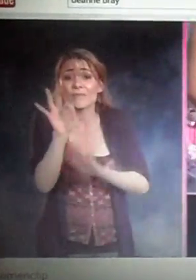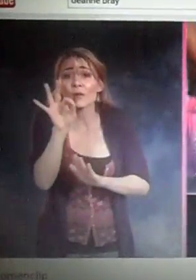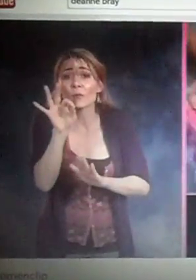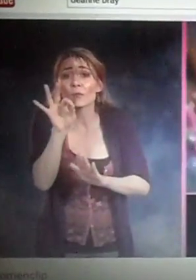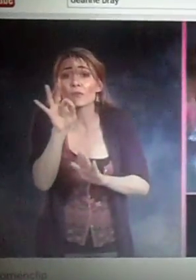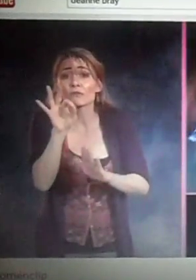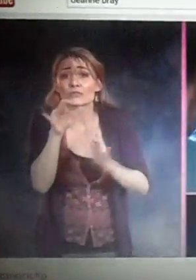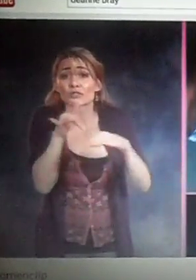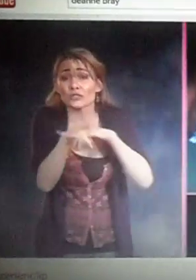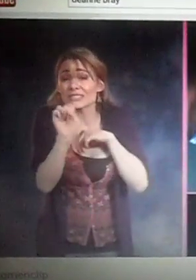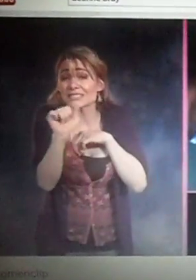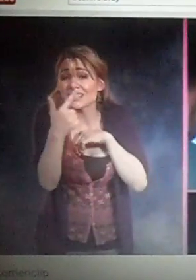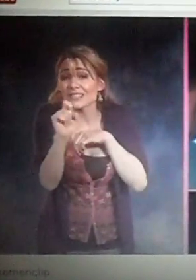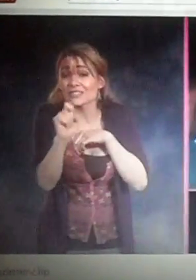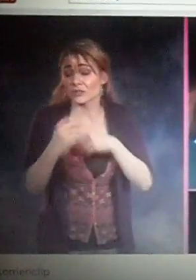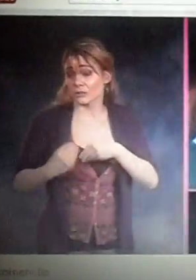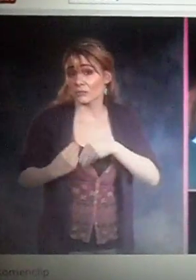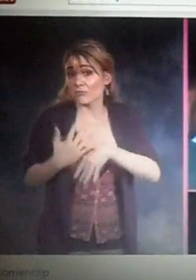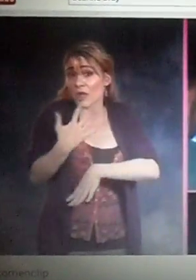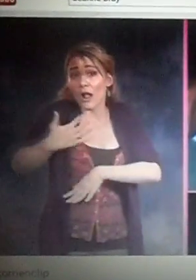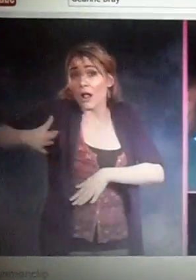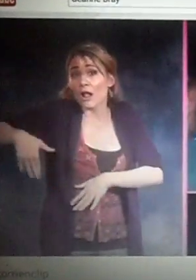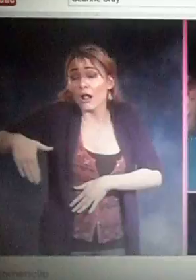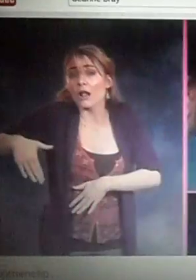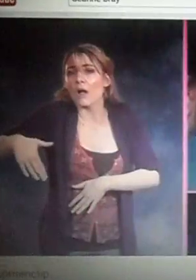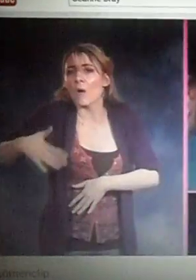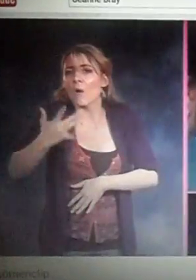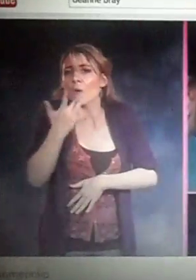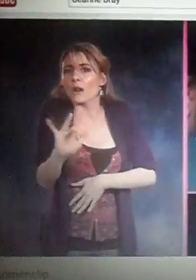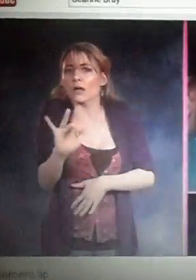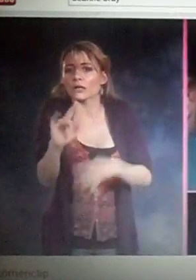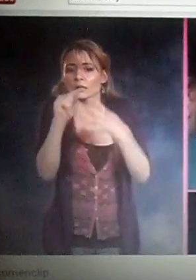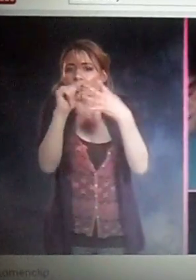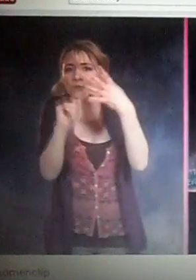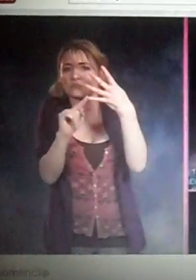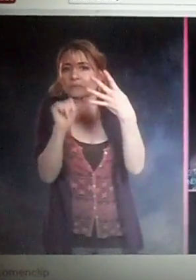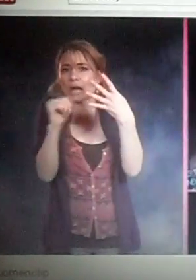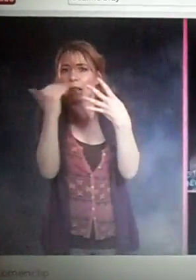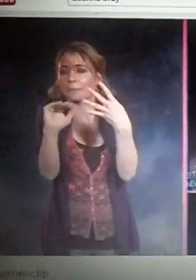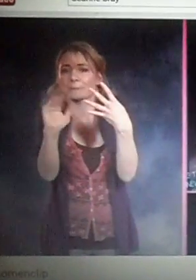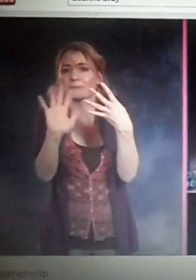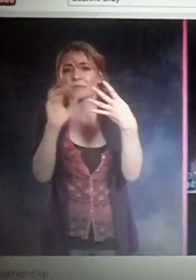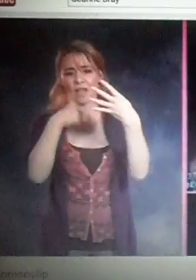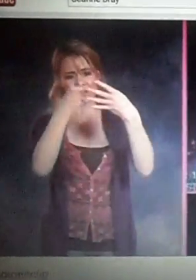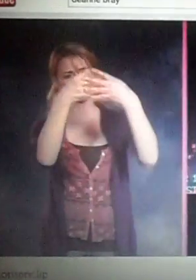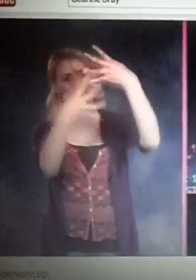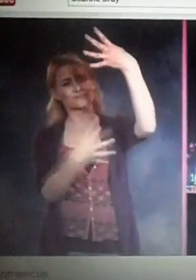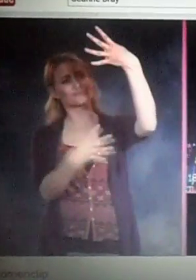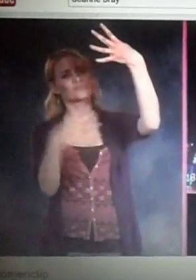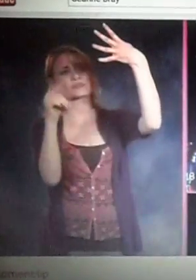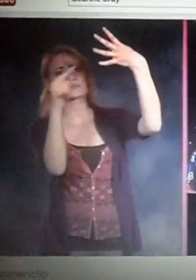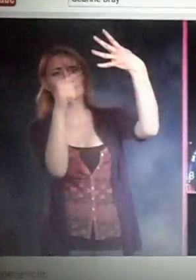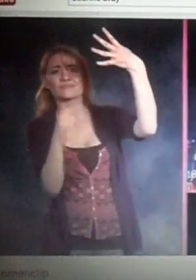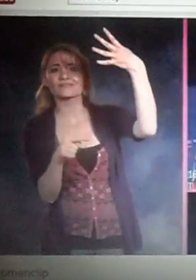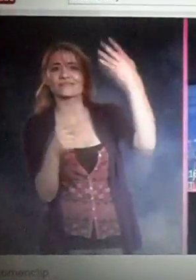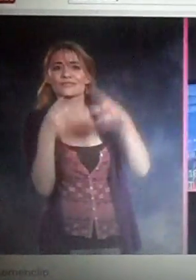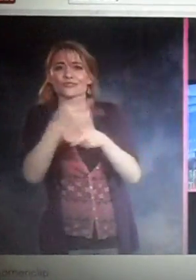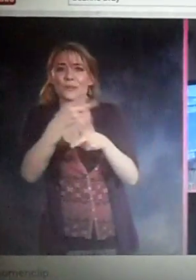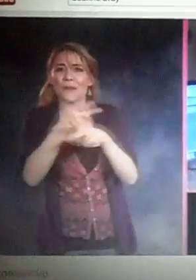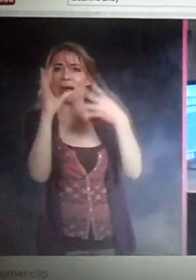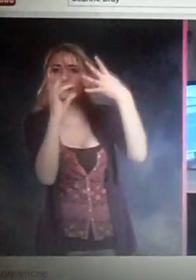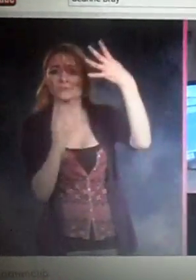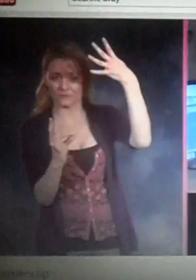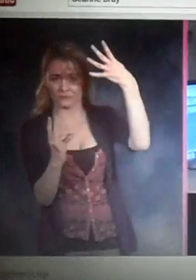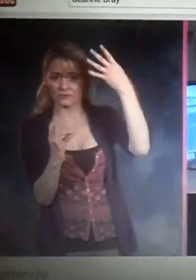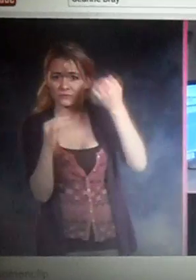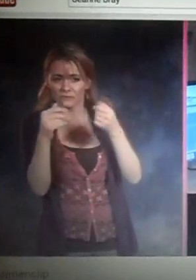When breast cancer is found at an early stage and has not spread to other parts of the body, there are more treatment options and a better